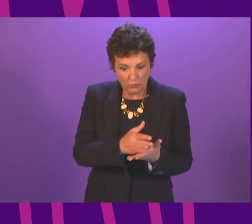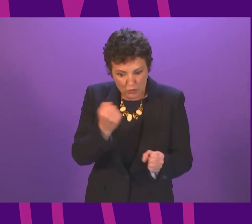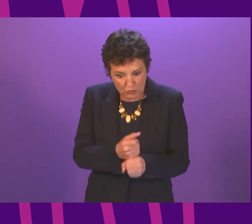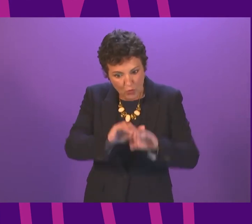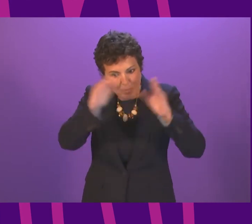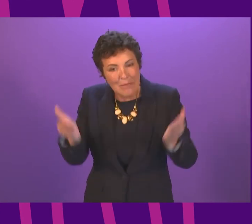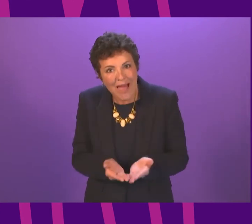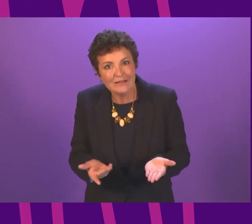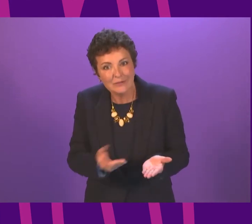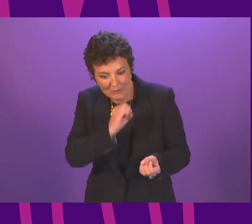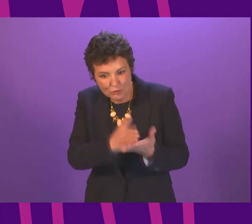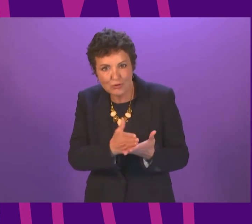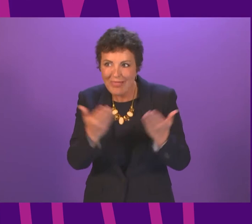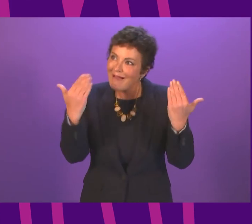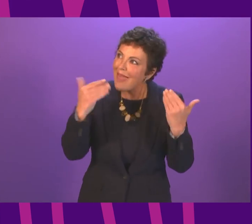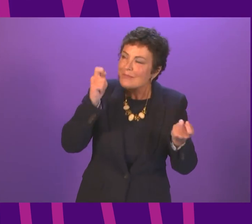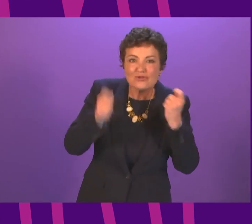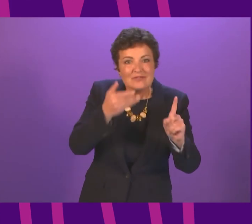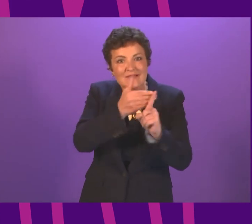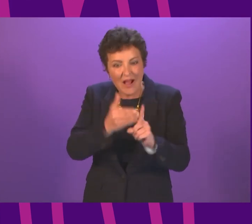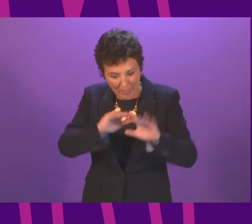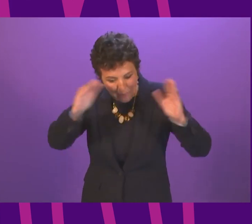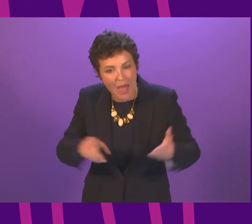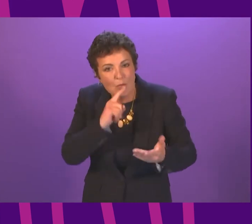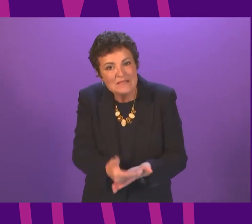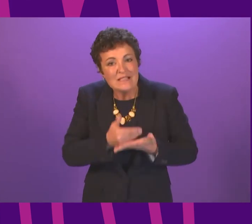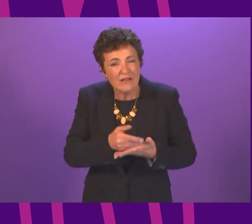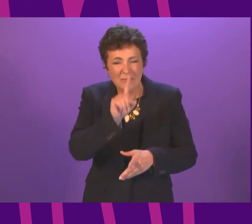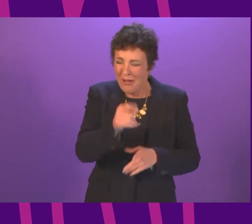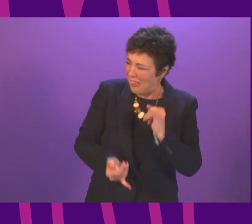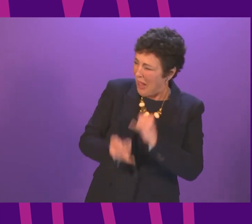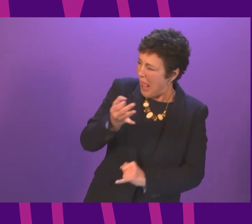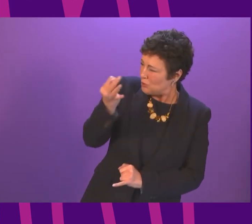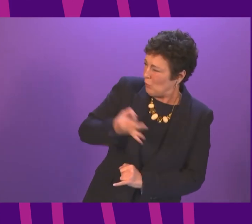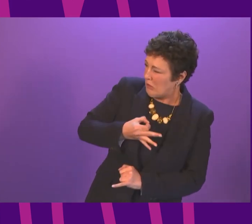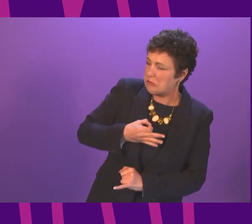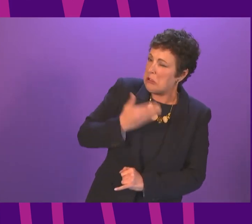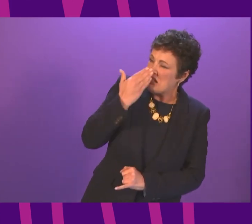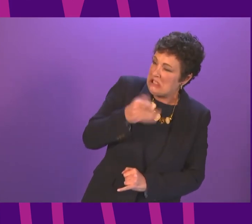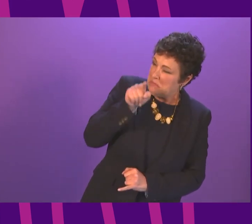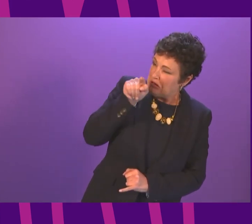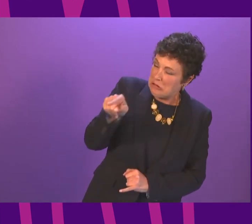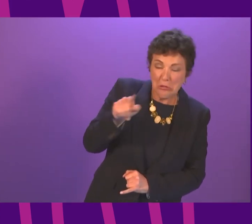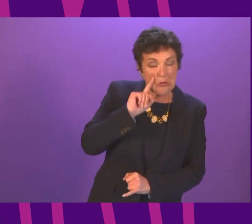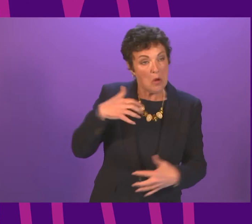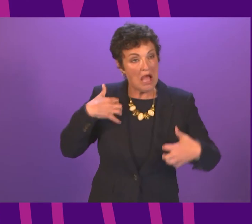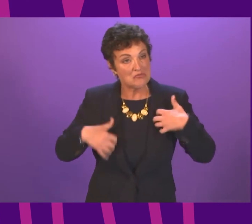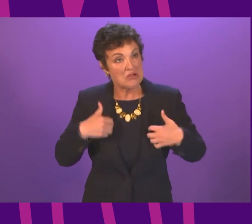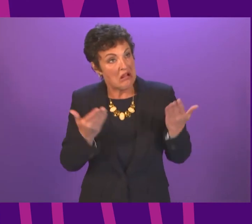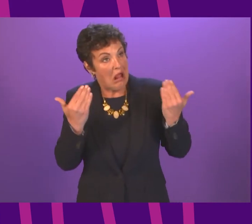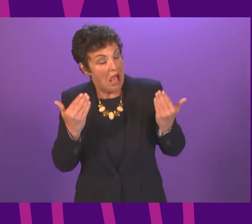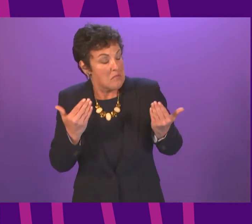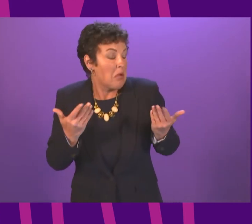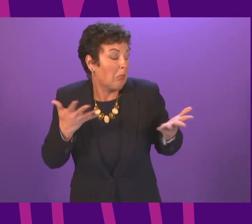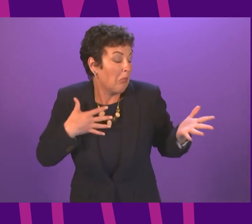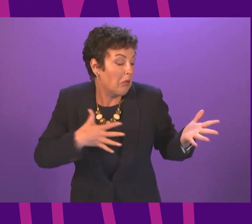delivers our climate change targets. And from that last question, I am not sure that the climate is particularly high up the agenda of Douglas